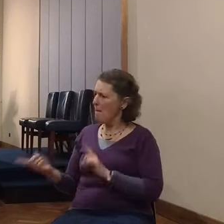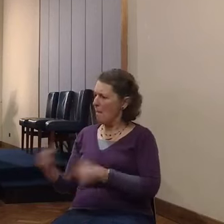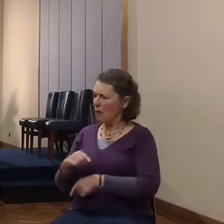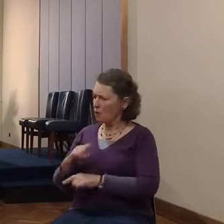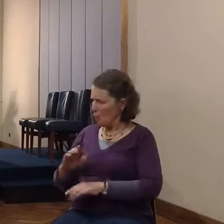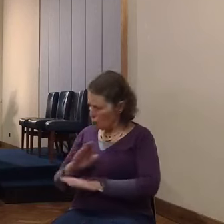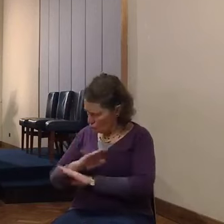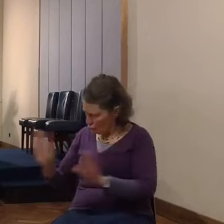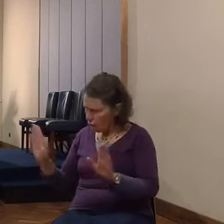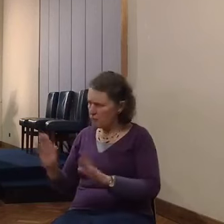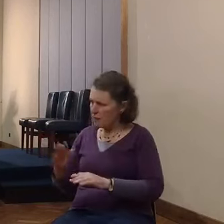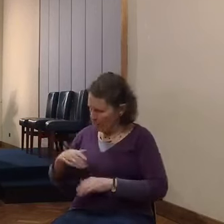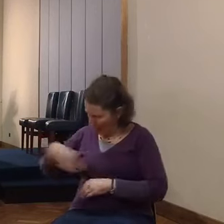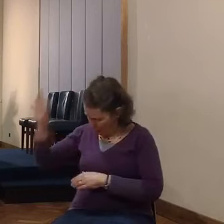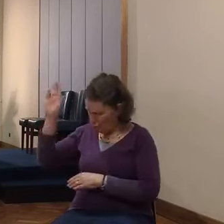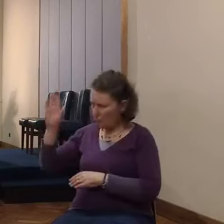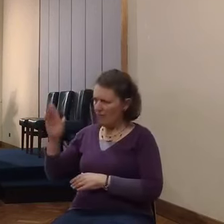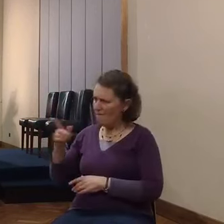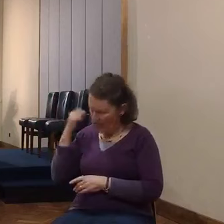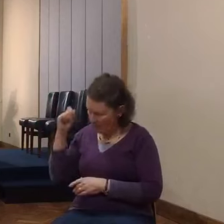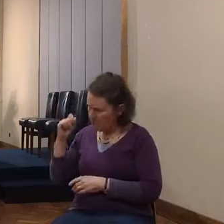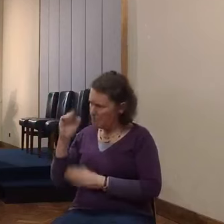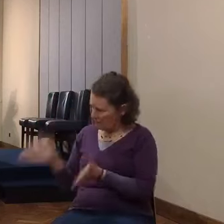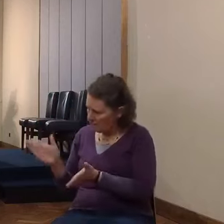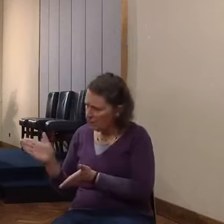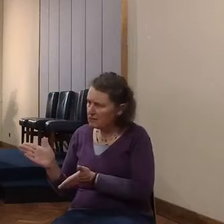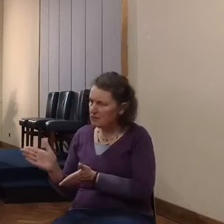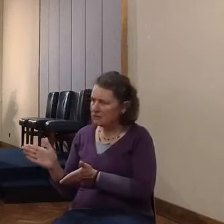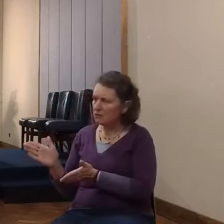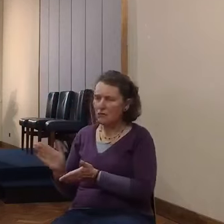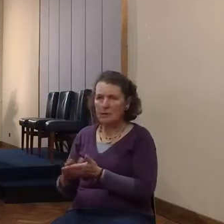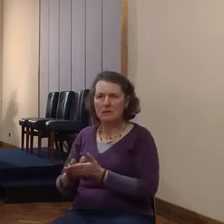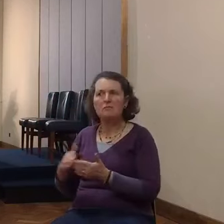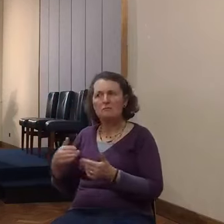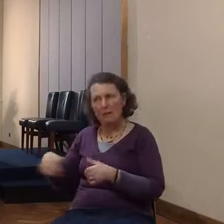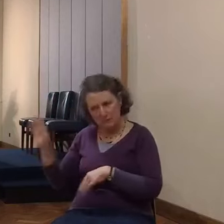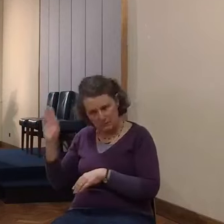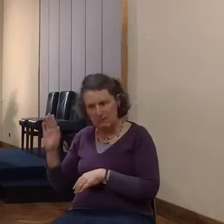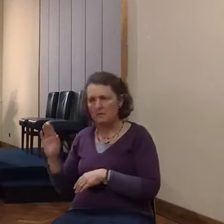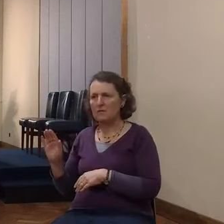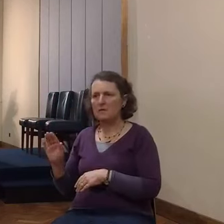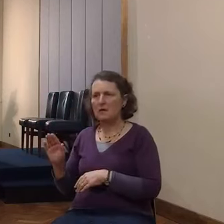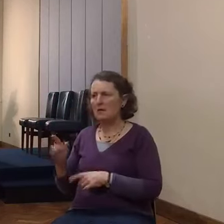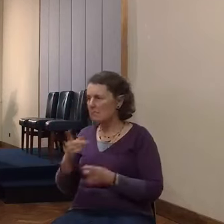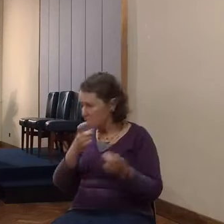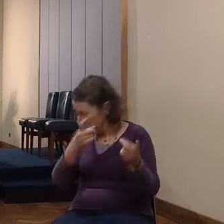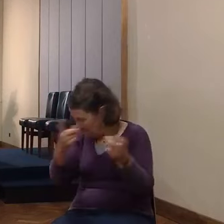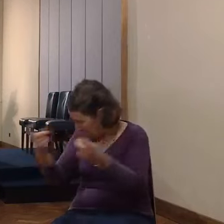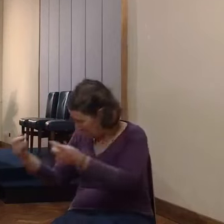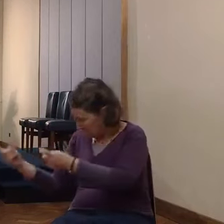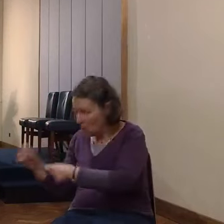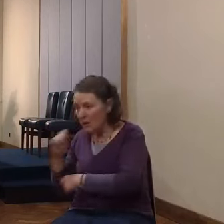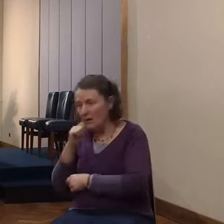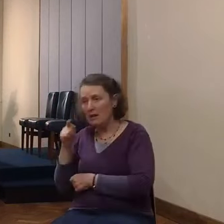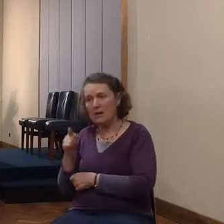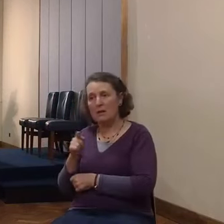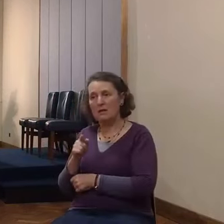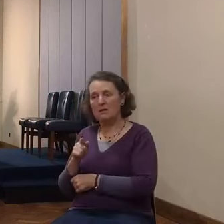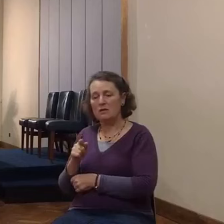river where there would be a watch for them to get into the mountain. I think we can assume she gave them provision for those